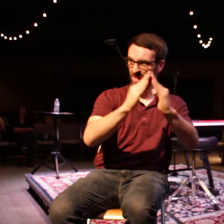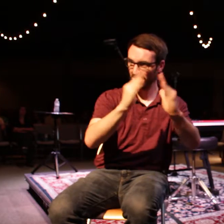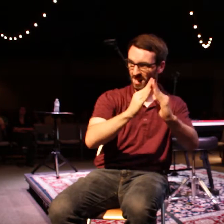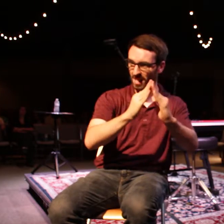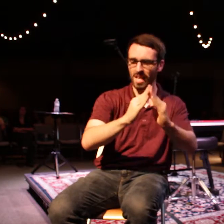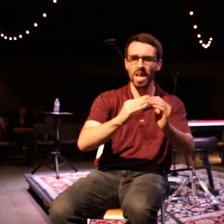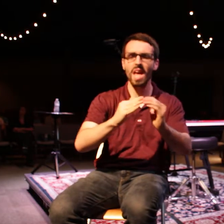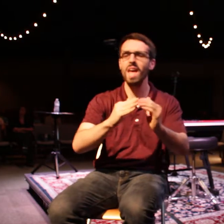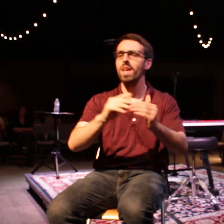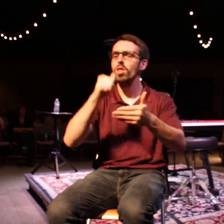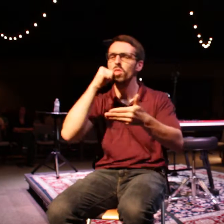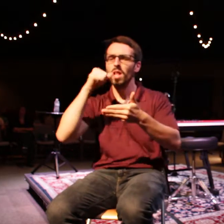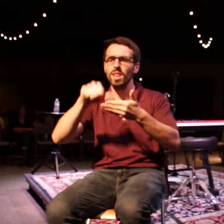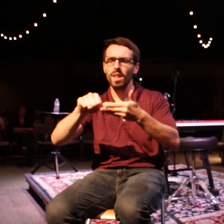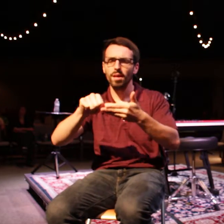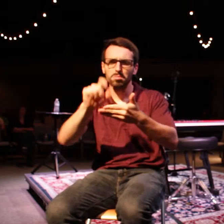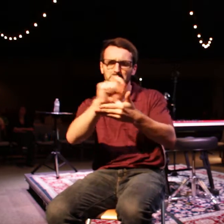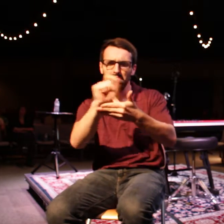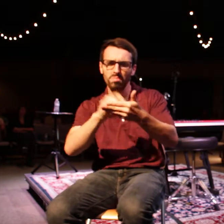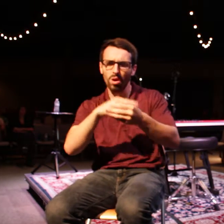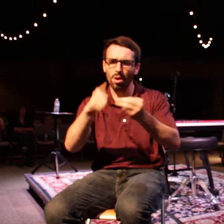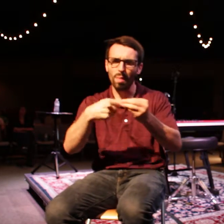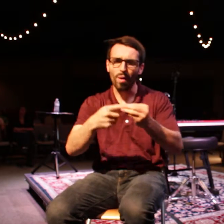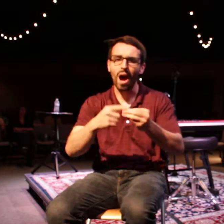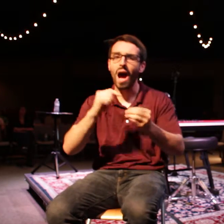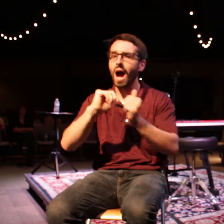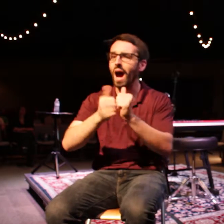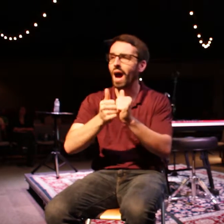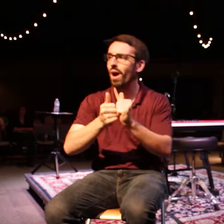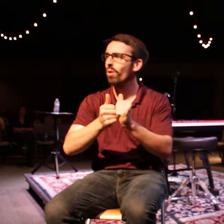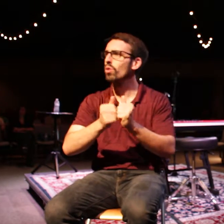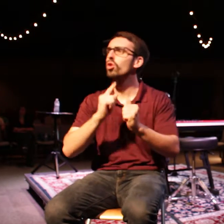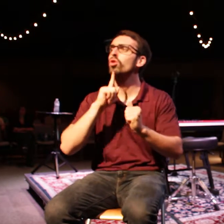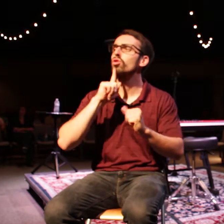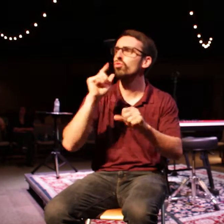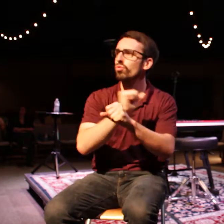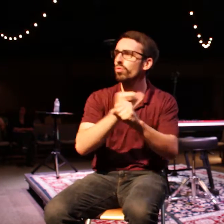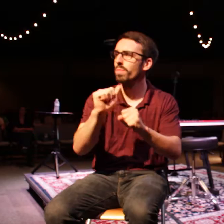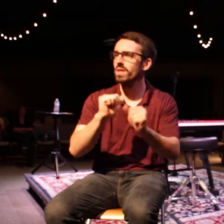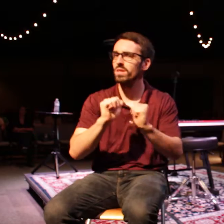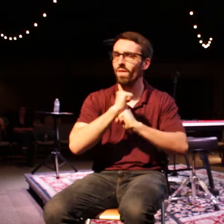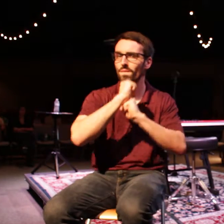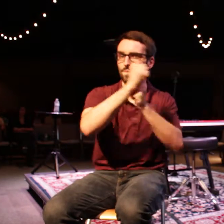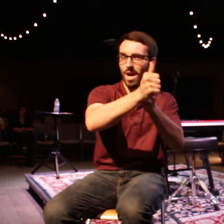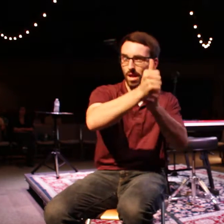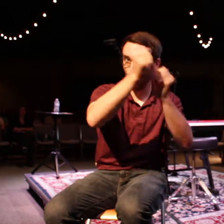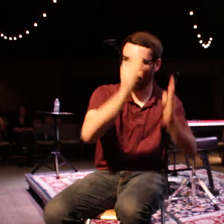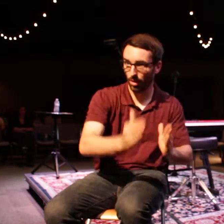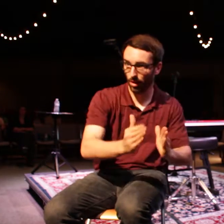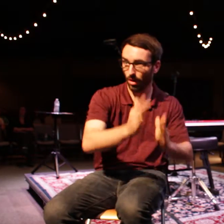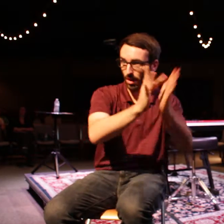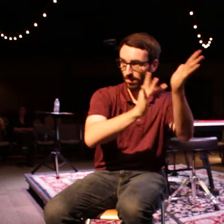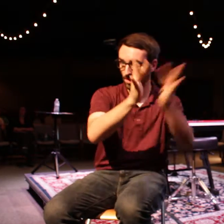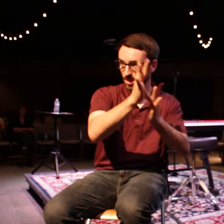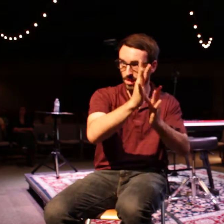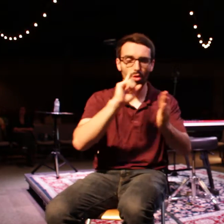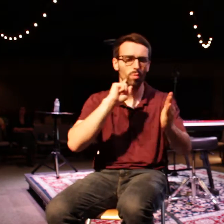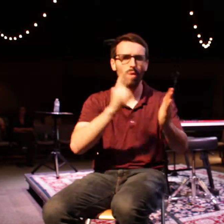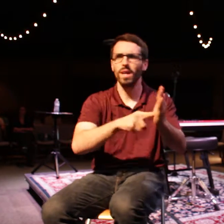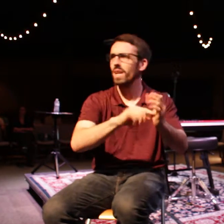do you be a true follower of Jesus? And so last week we began where he said one way you can spot a true follower of Jesus is they hold on to the gospel. Even